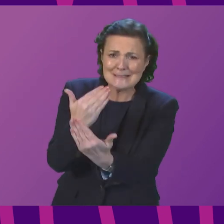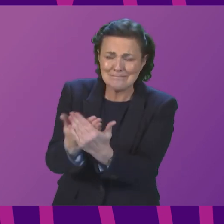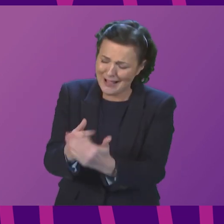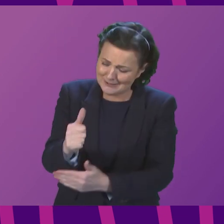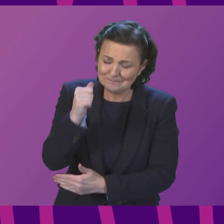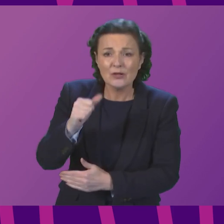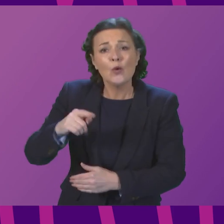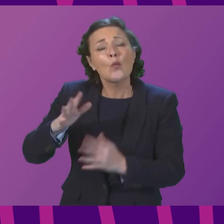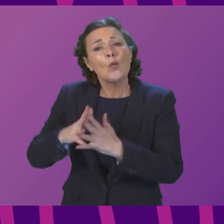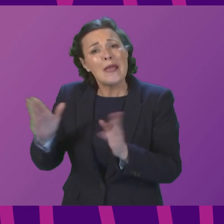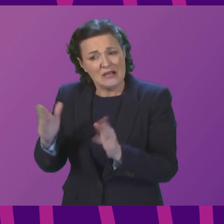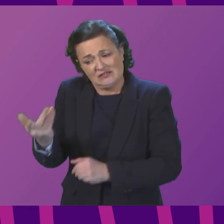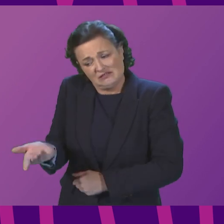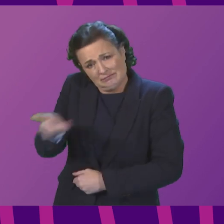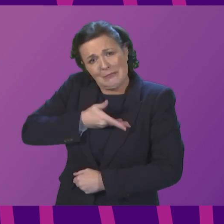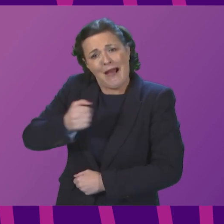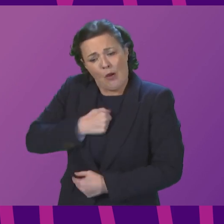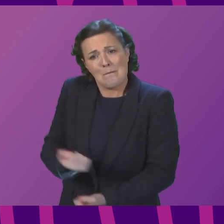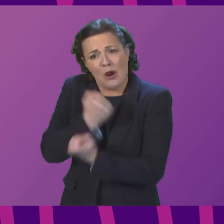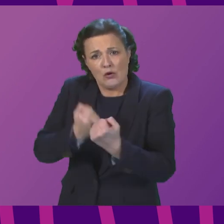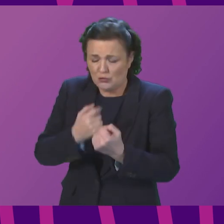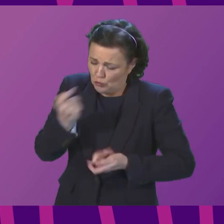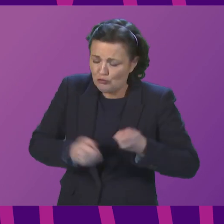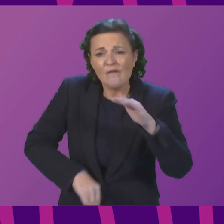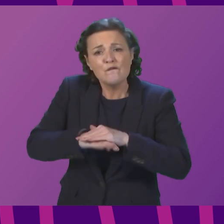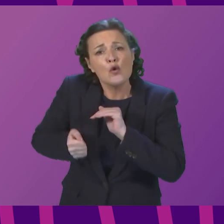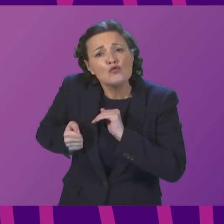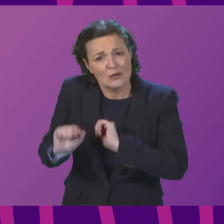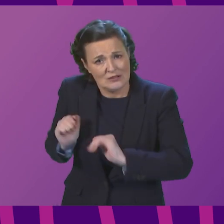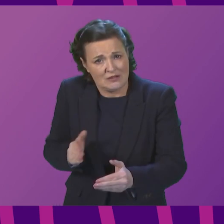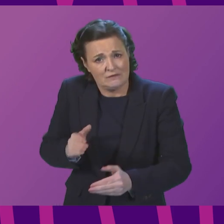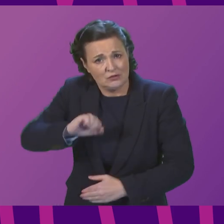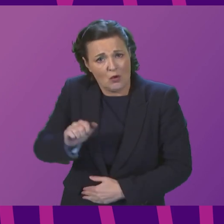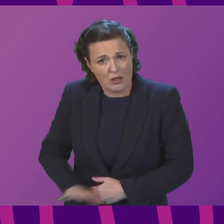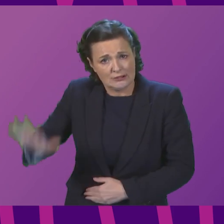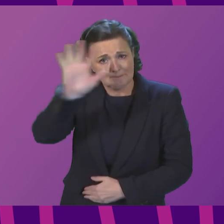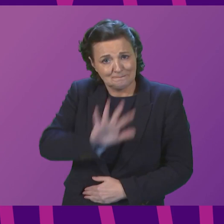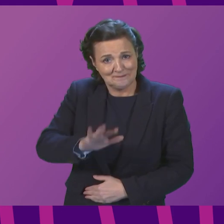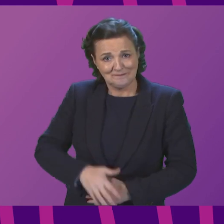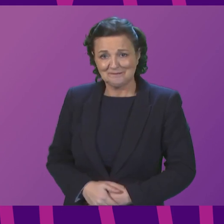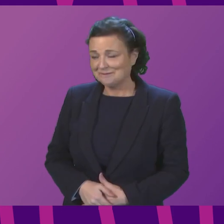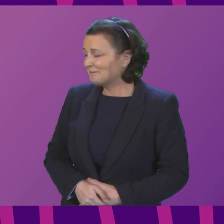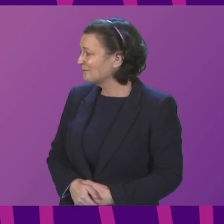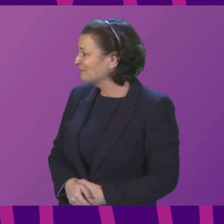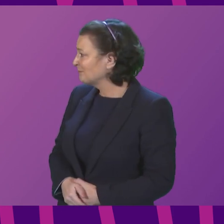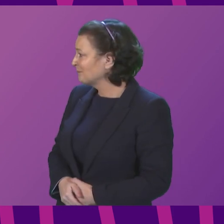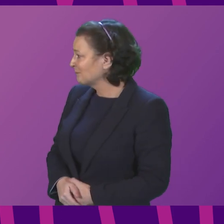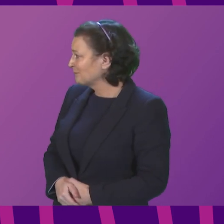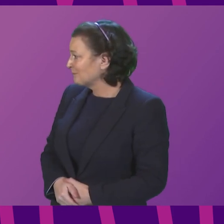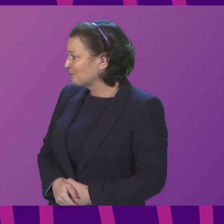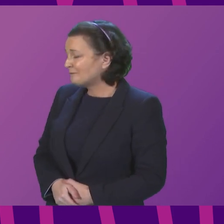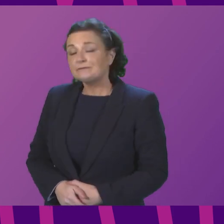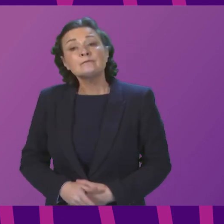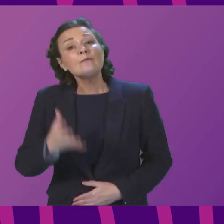devolution of these full powers to this parliament. Question number six, Jackie Bailey. To ask the First Minister how much has been